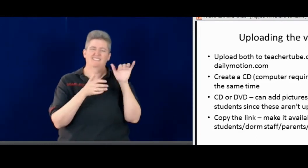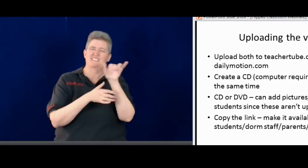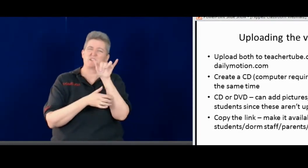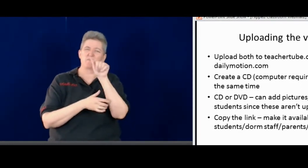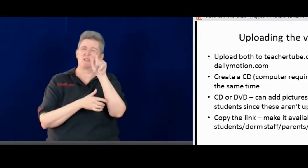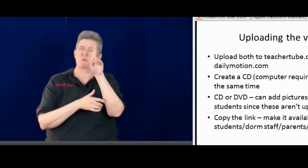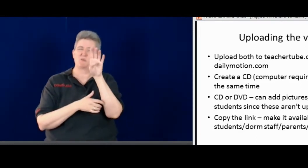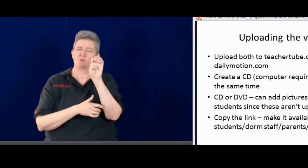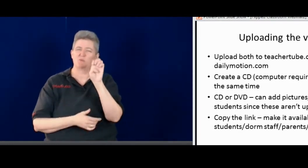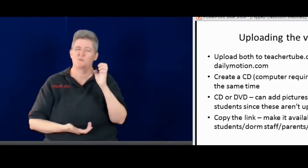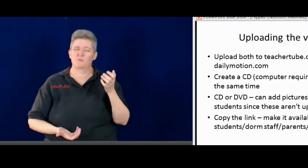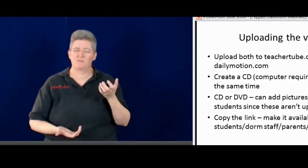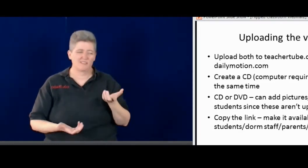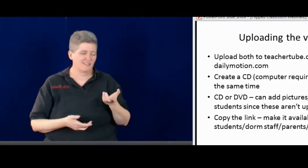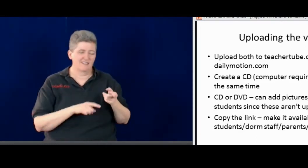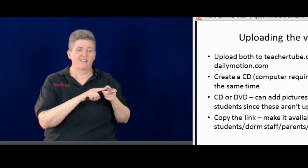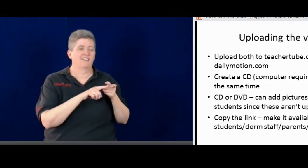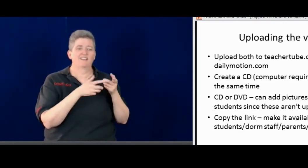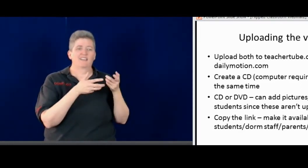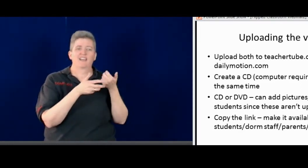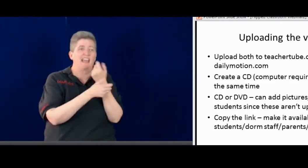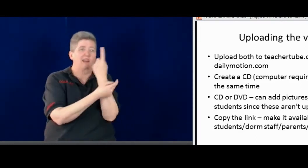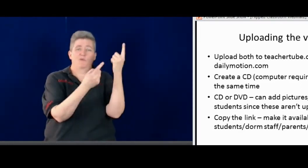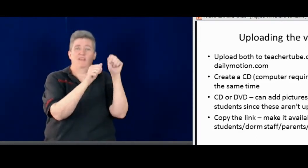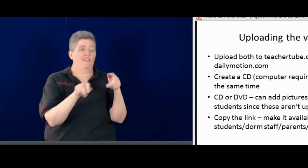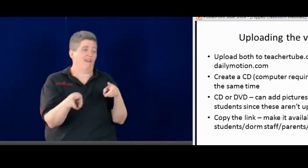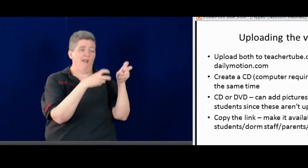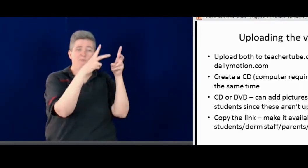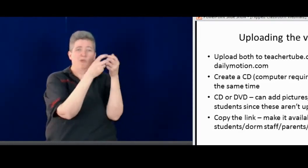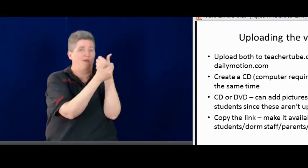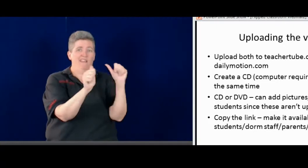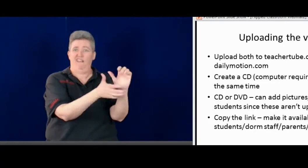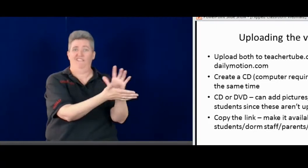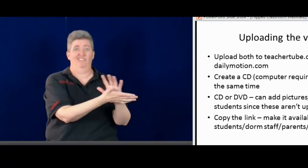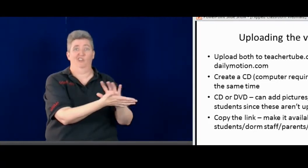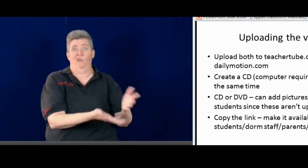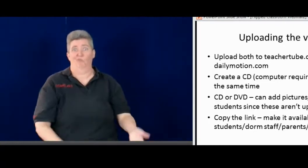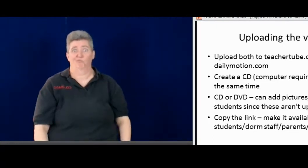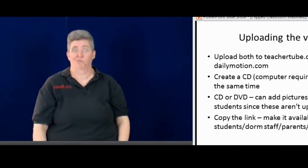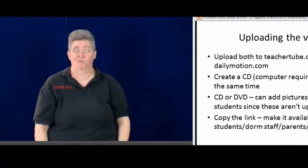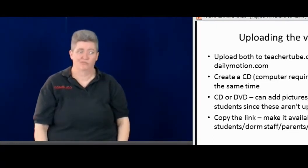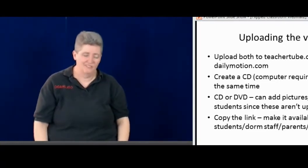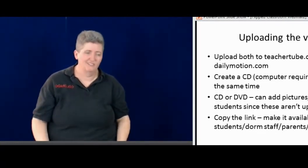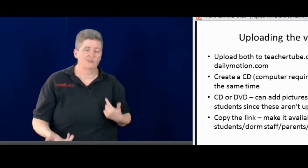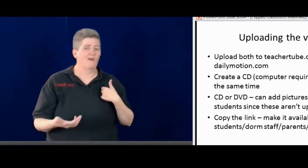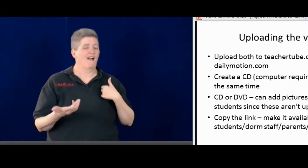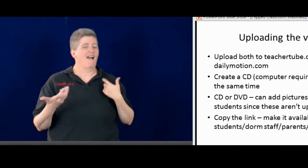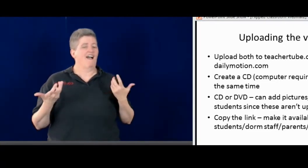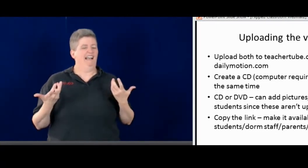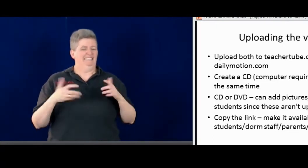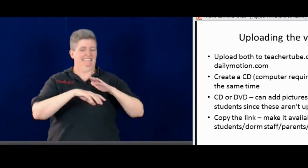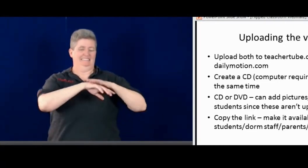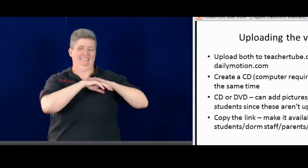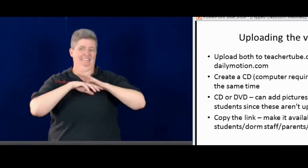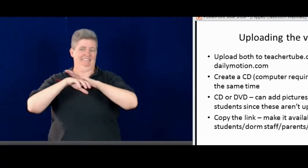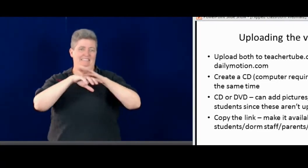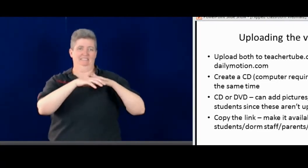it's a lot like YouTube. Anybody can upload anything.